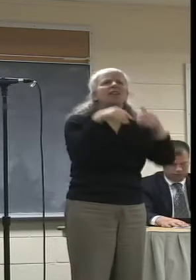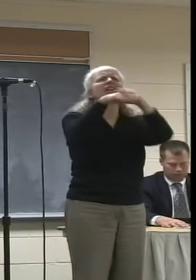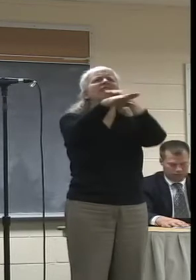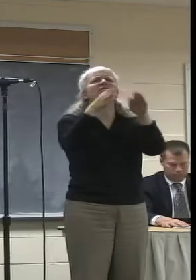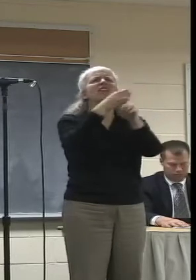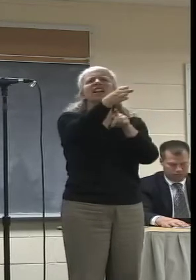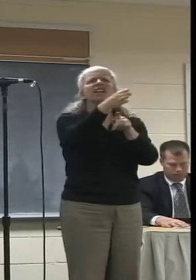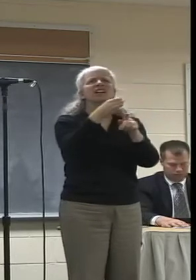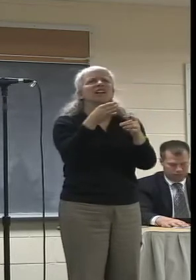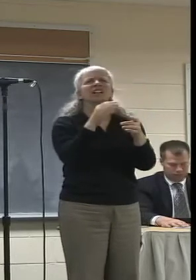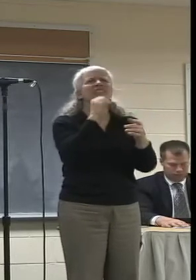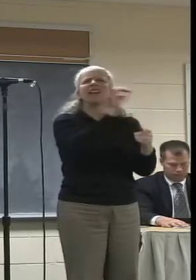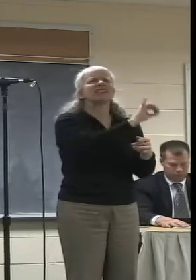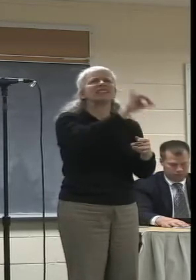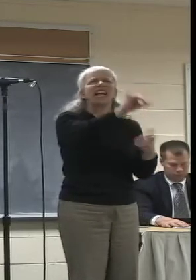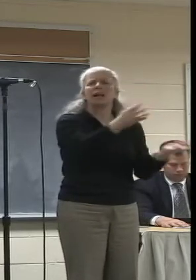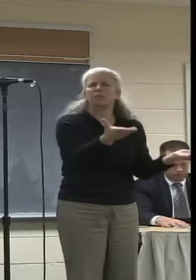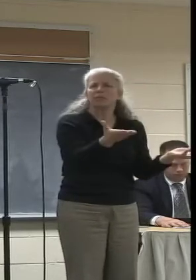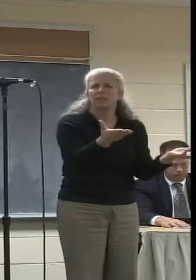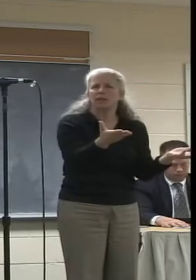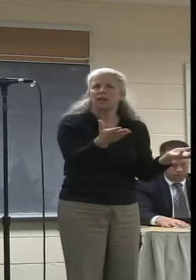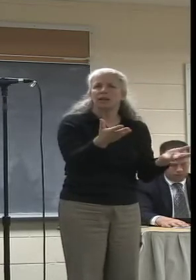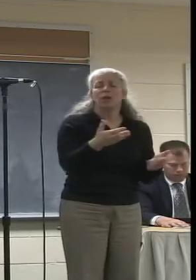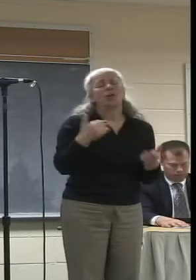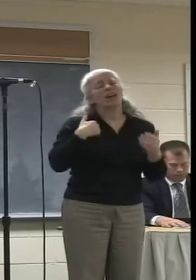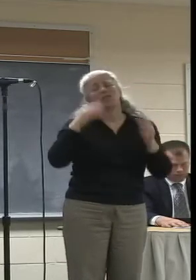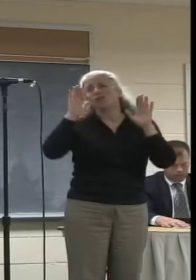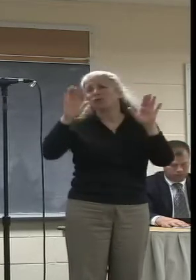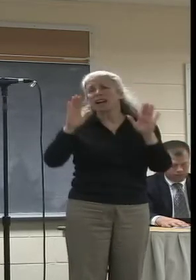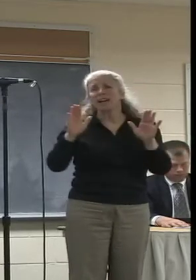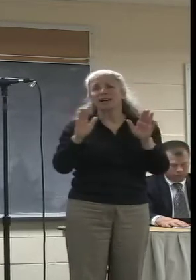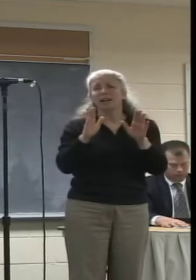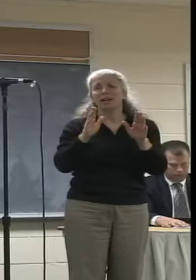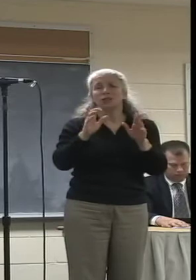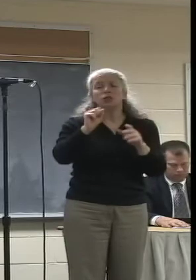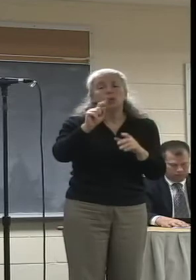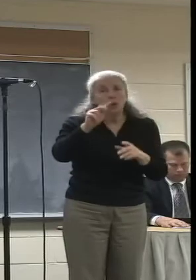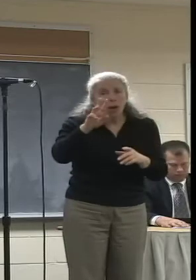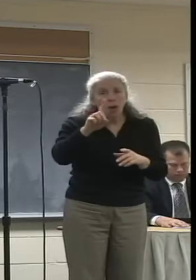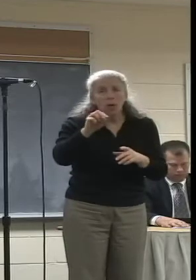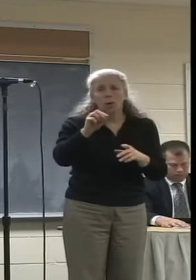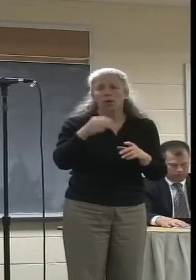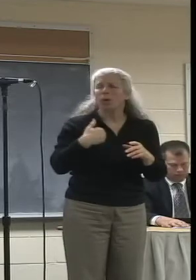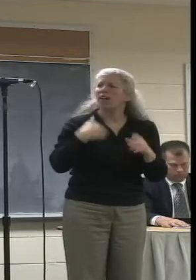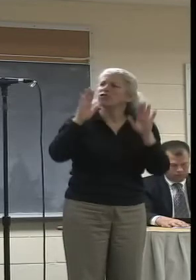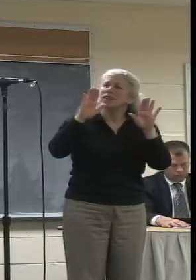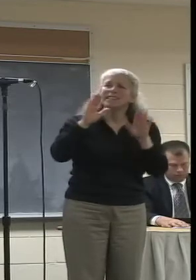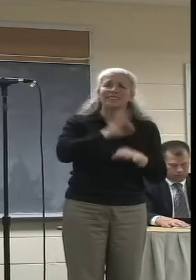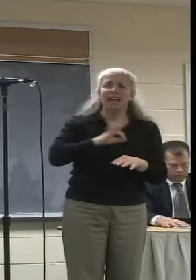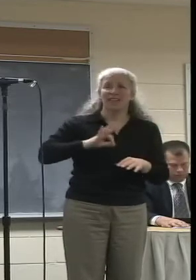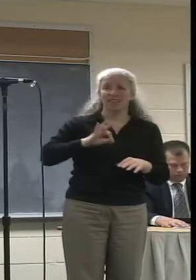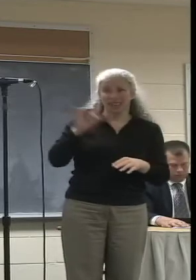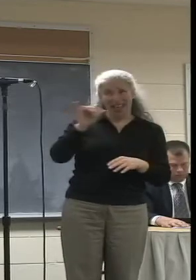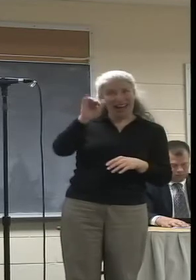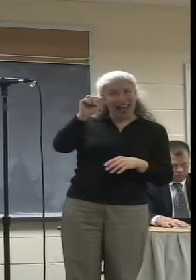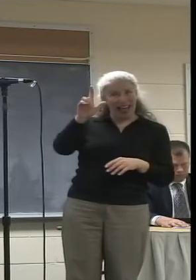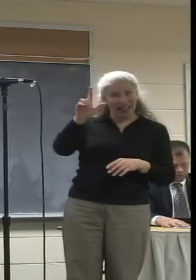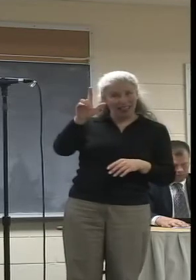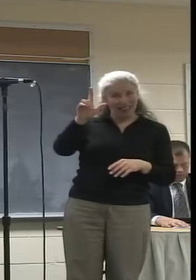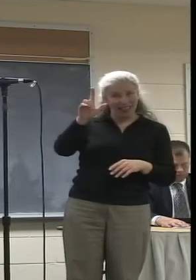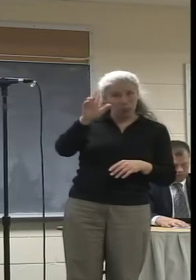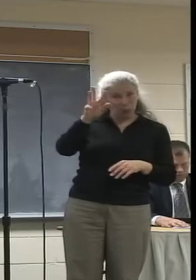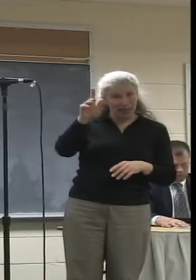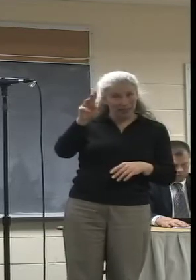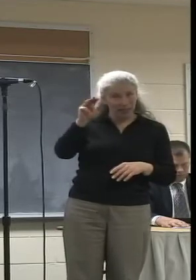have had great facilities, we have incredible staff, and as I was just saying to Al, if NBC were producing